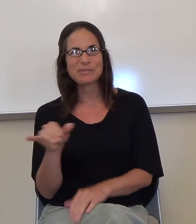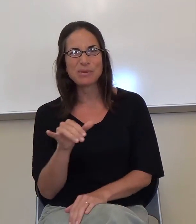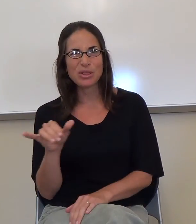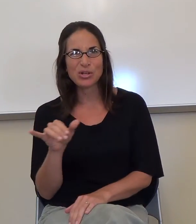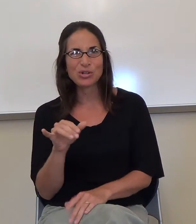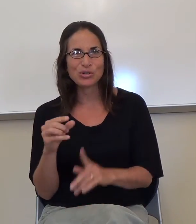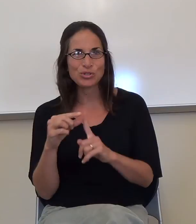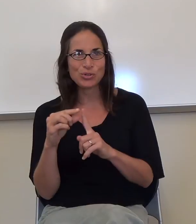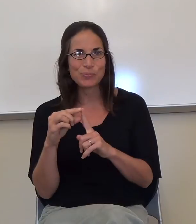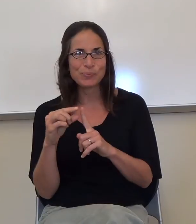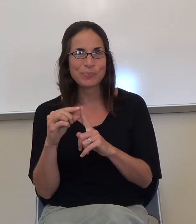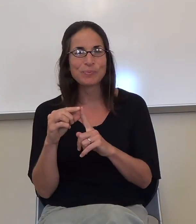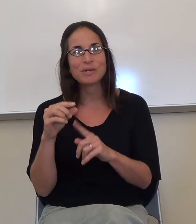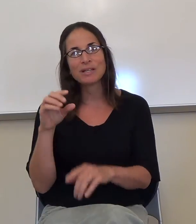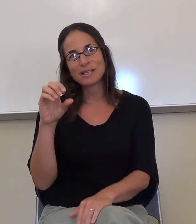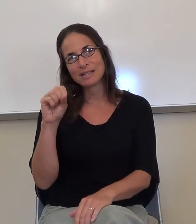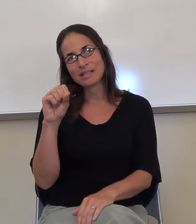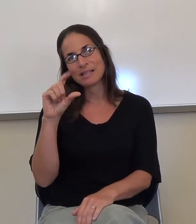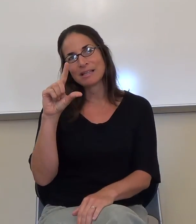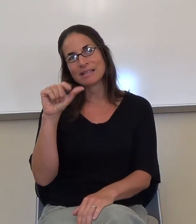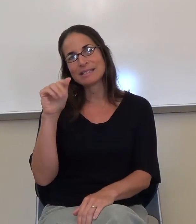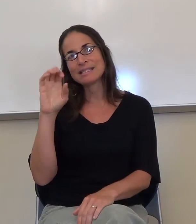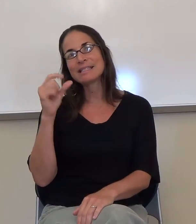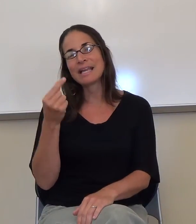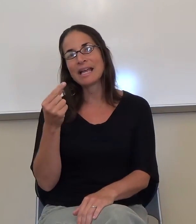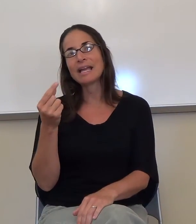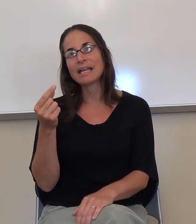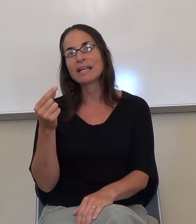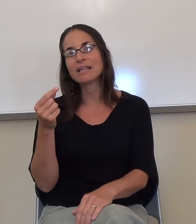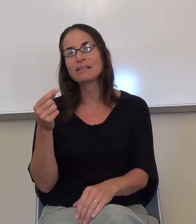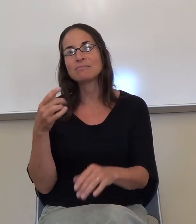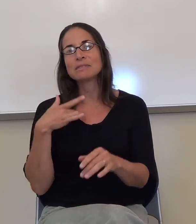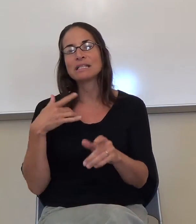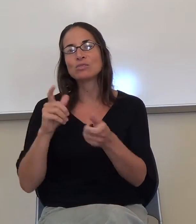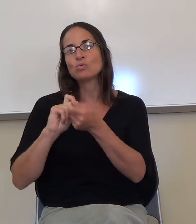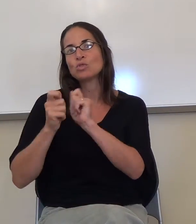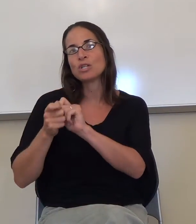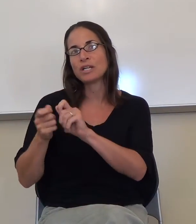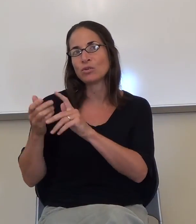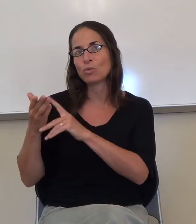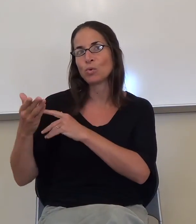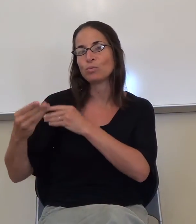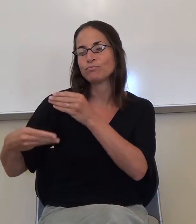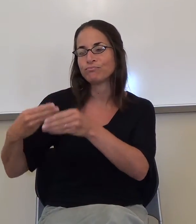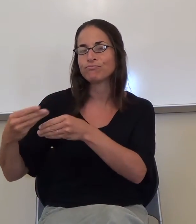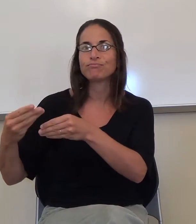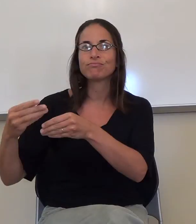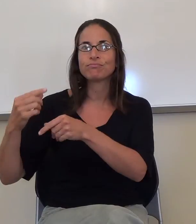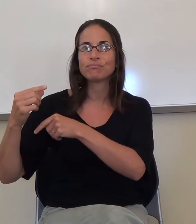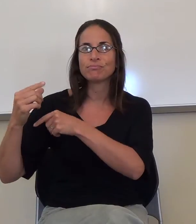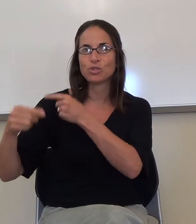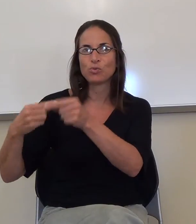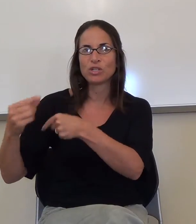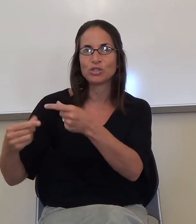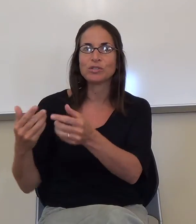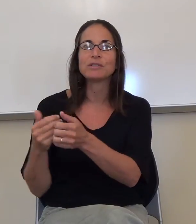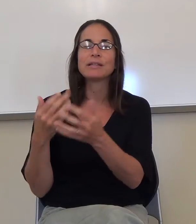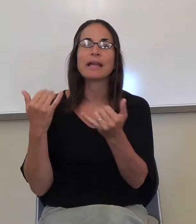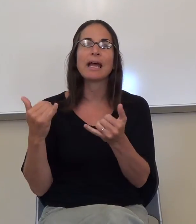it's a slang phrase. It tends to change, okay, over the century. So now you would say old school. So